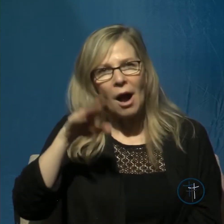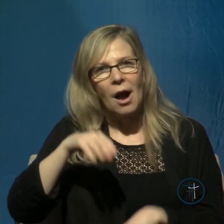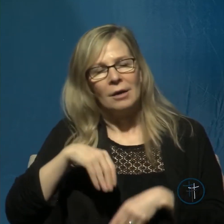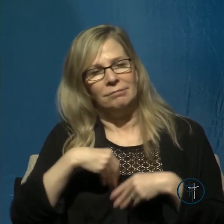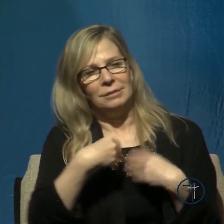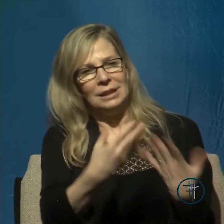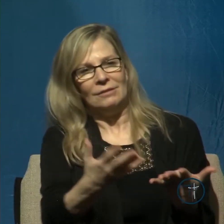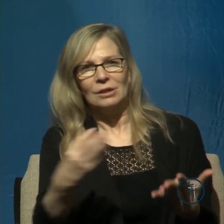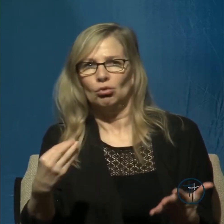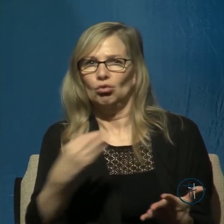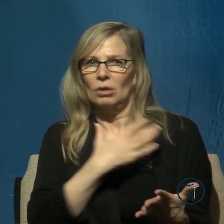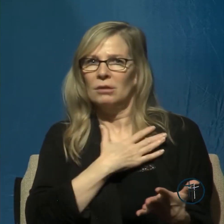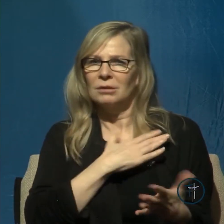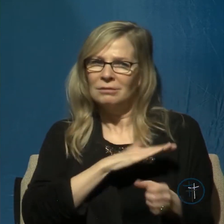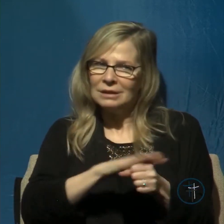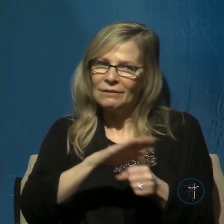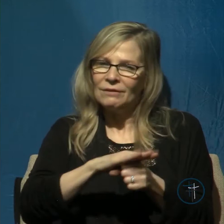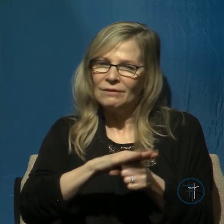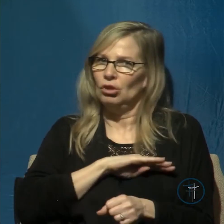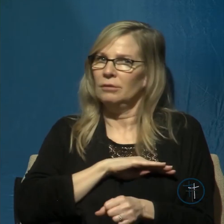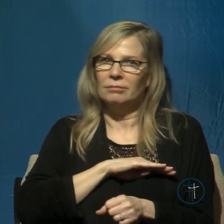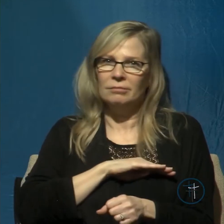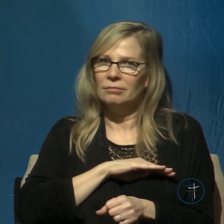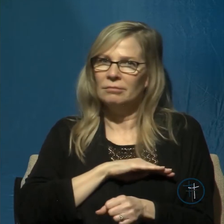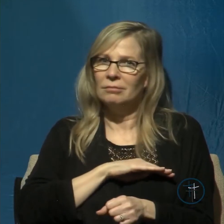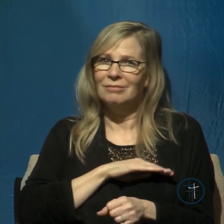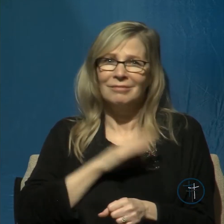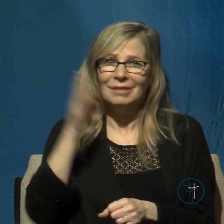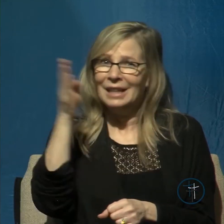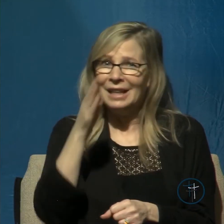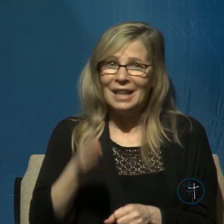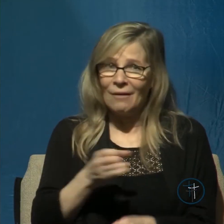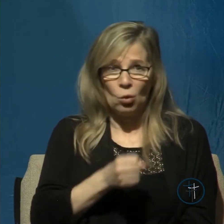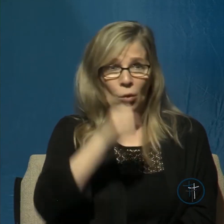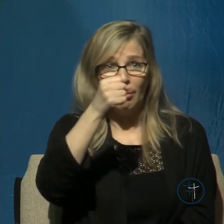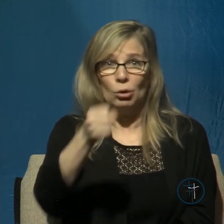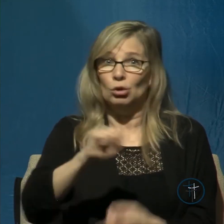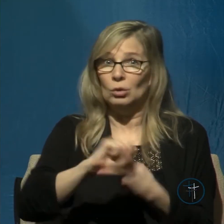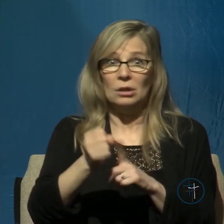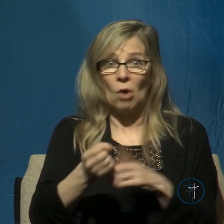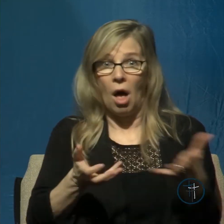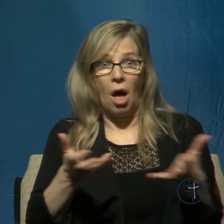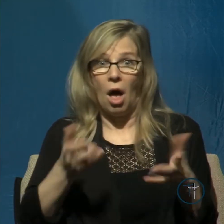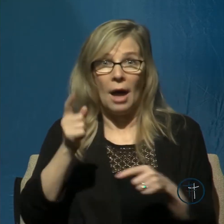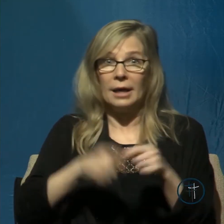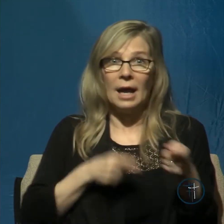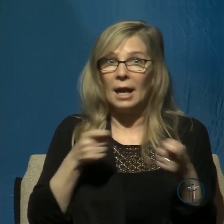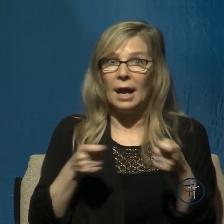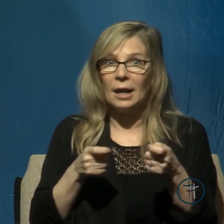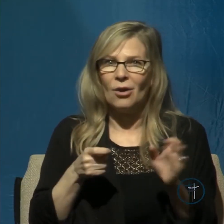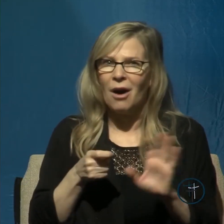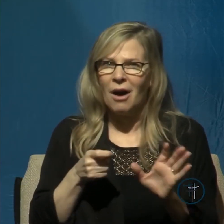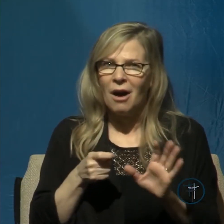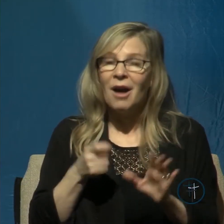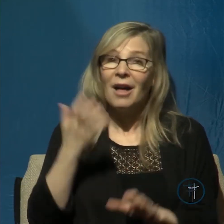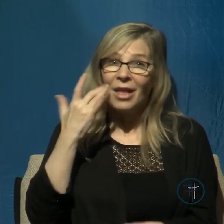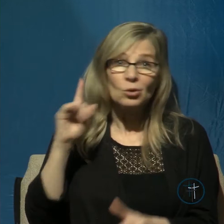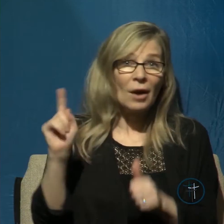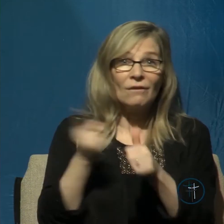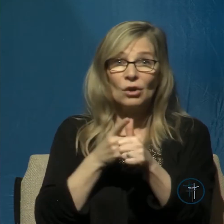us his strength and never putting us in a situation that we can't handle that's why 1 Corinthians 10 13 has this precious